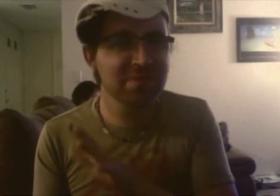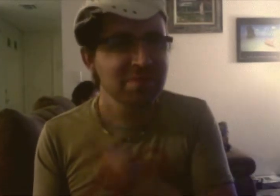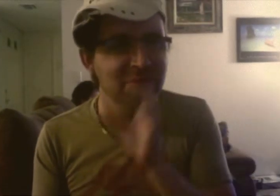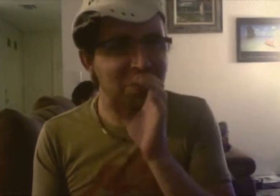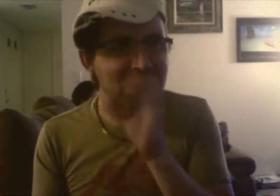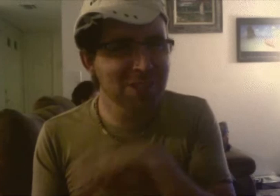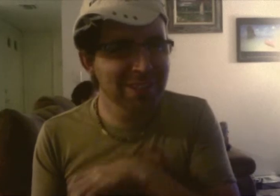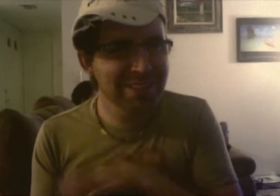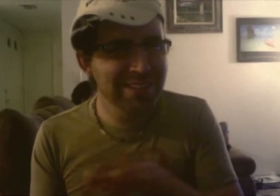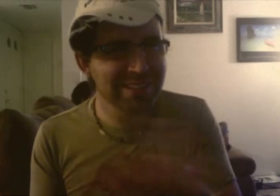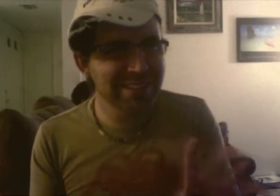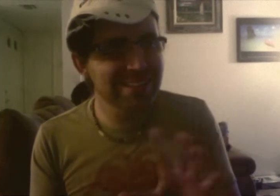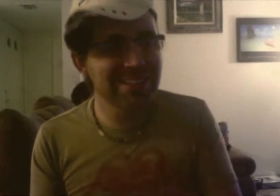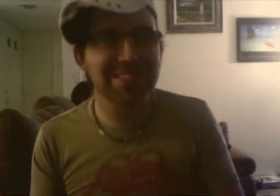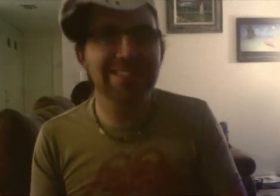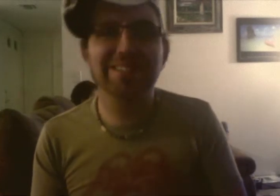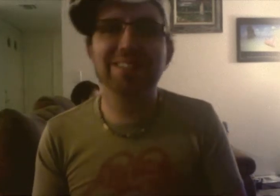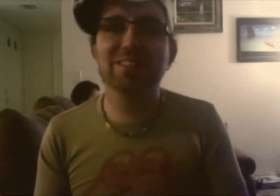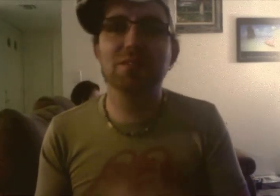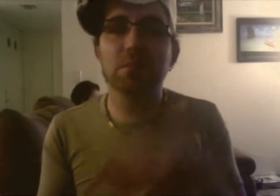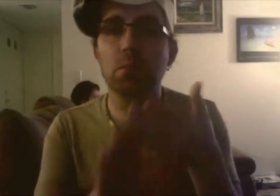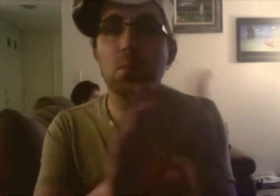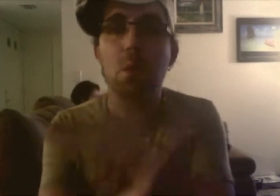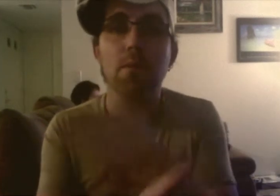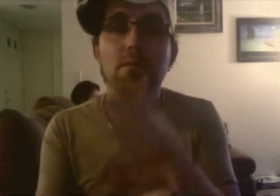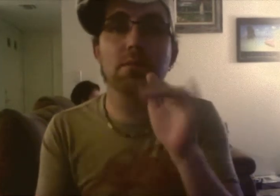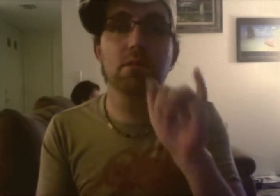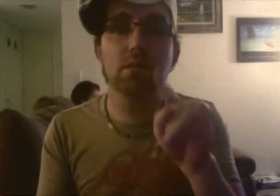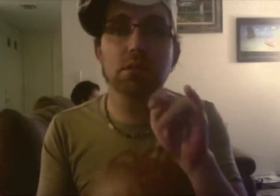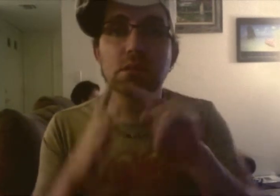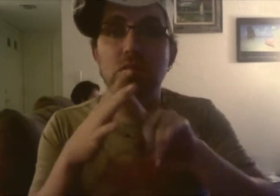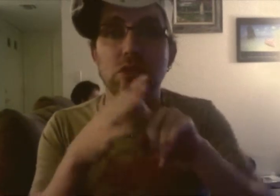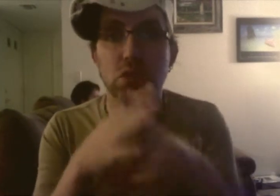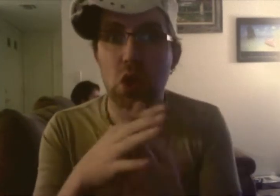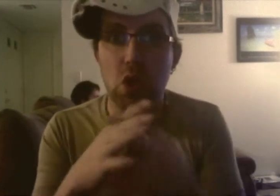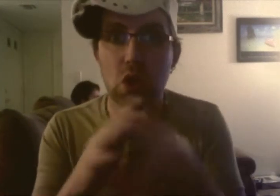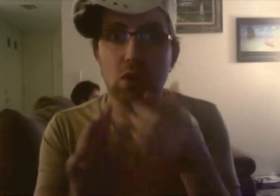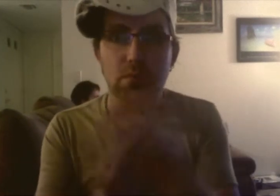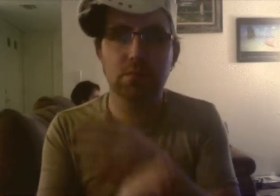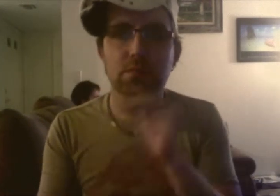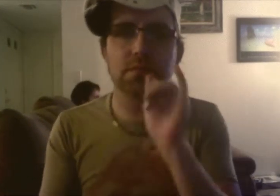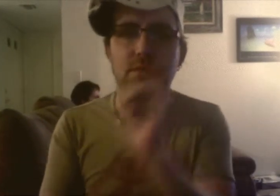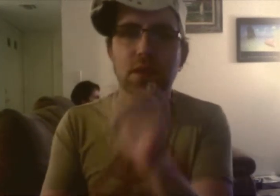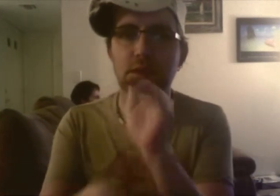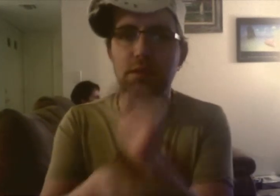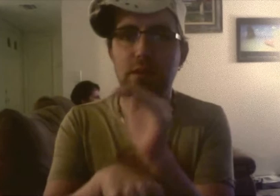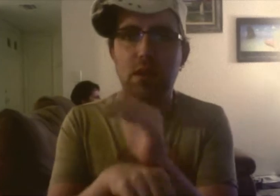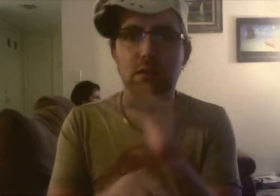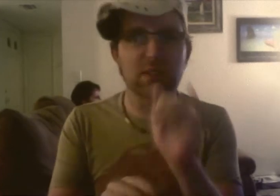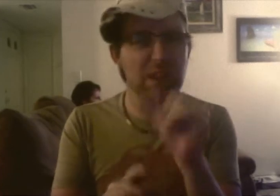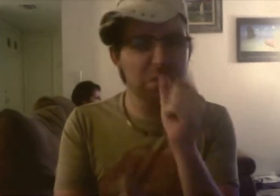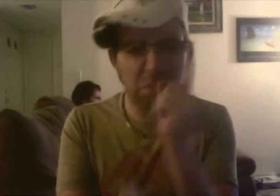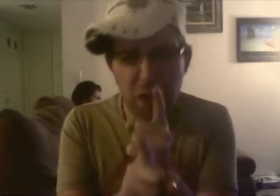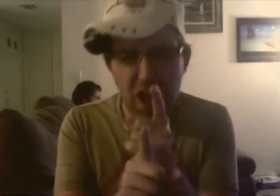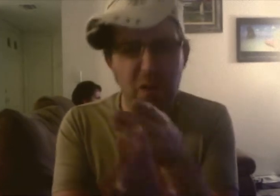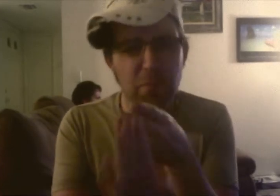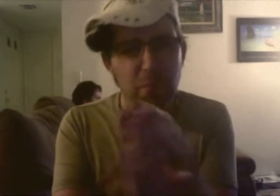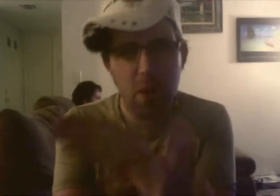I've got sitting back and watching as every girl in America found out whether they're fantastic guy you are. New episodes